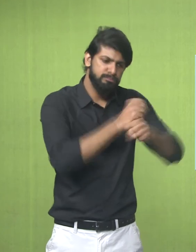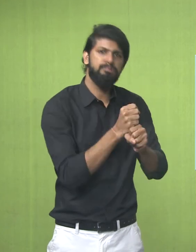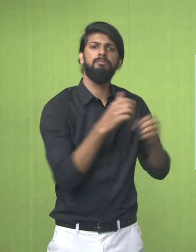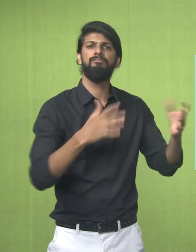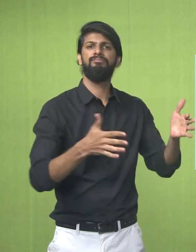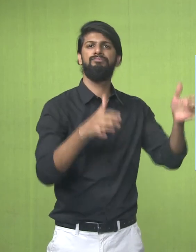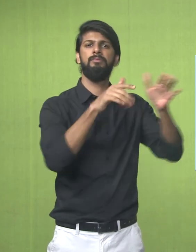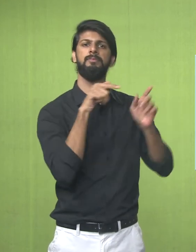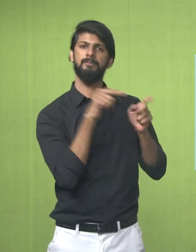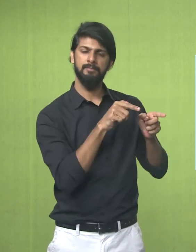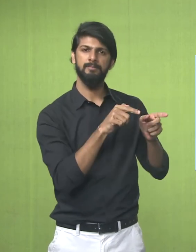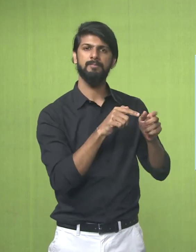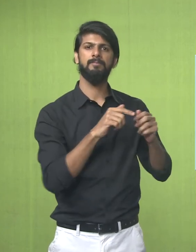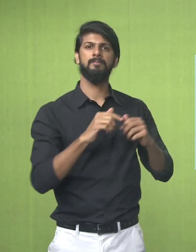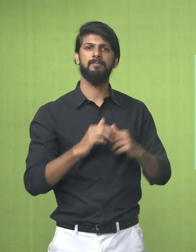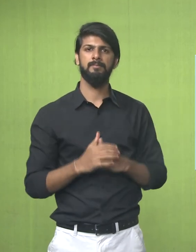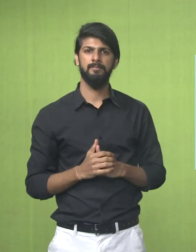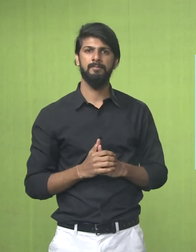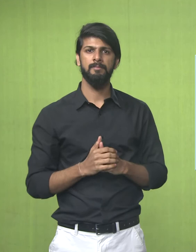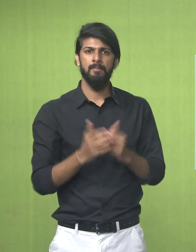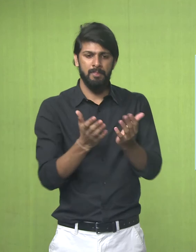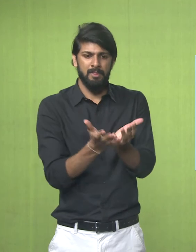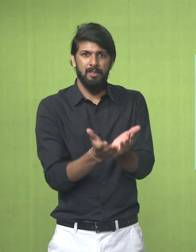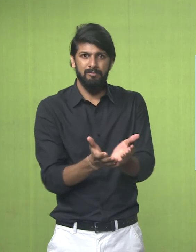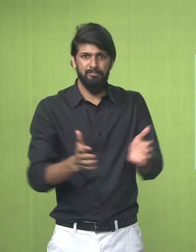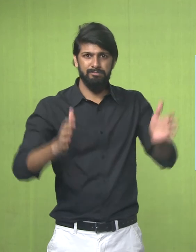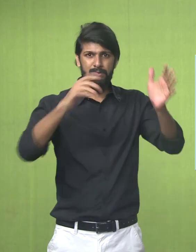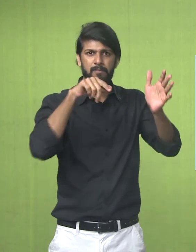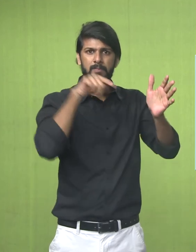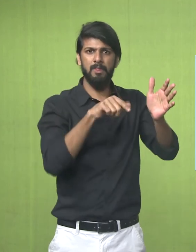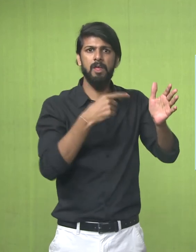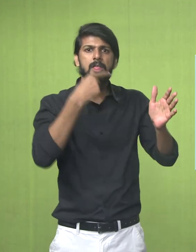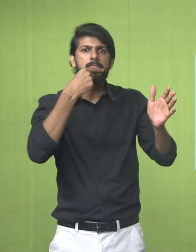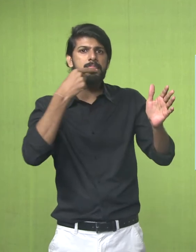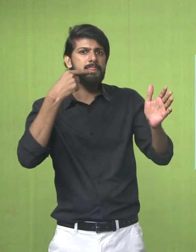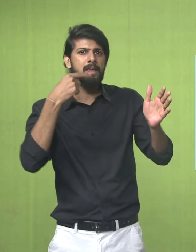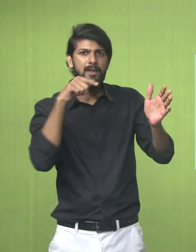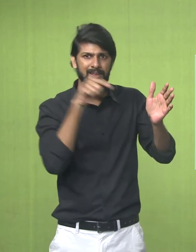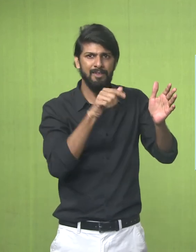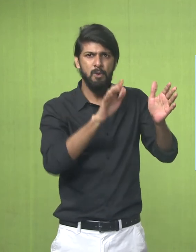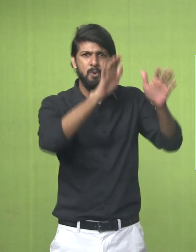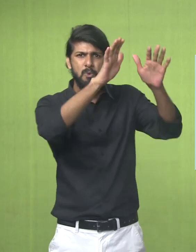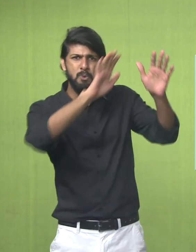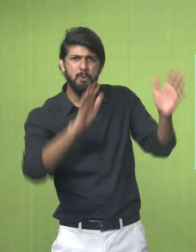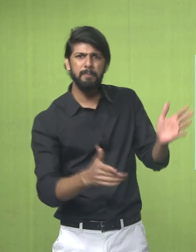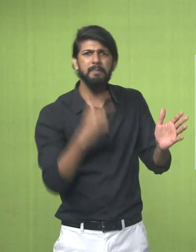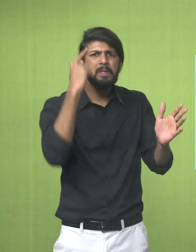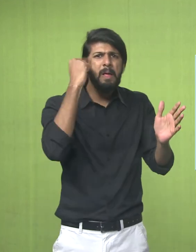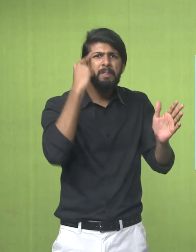Civilisation From Harappan Made this In their style The jar Is Red in colour Also